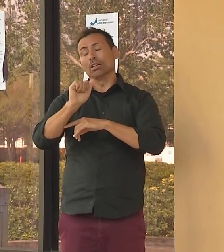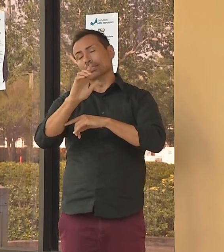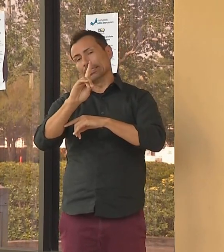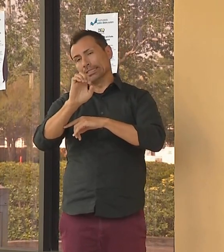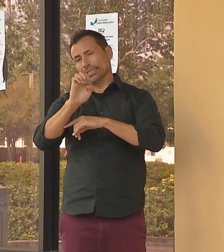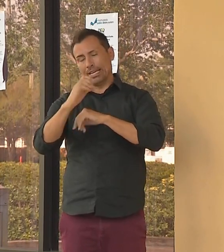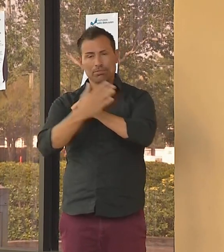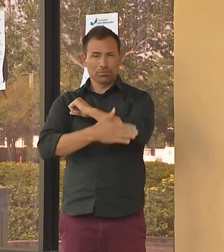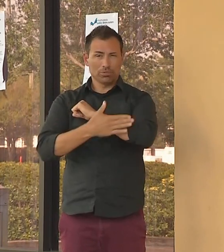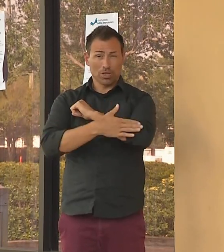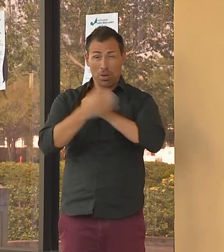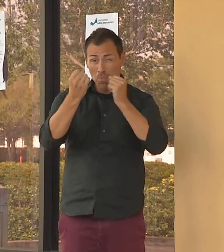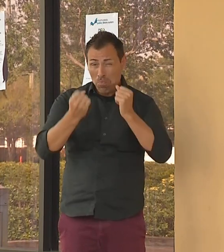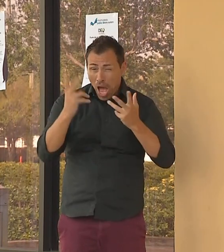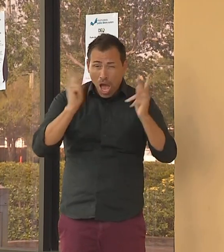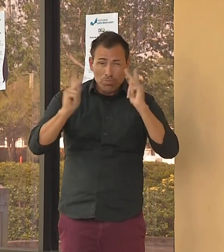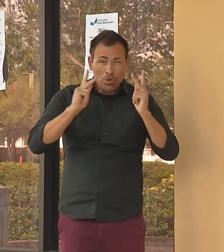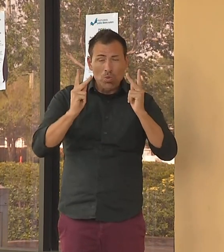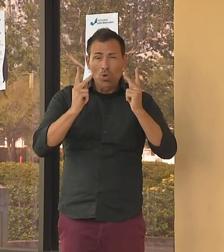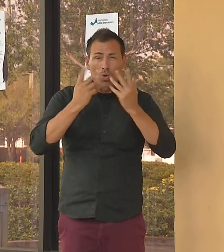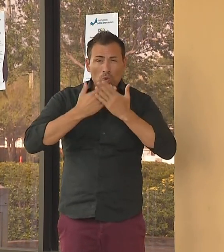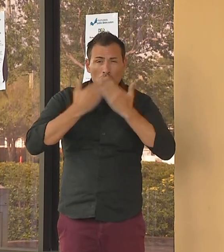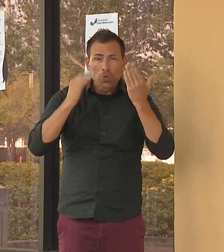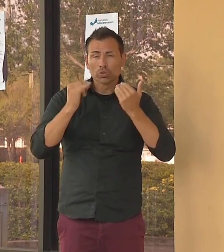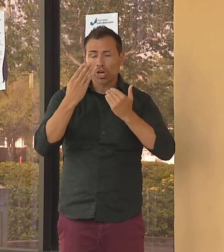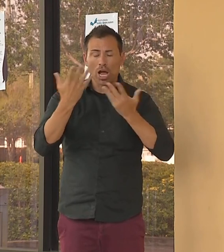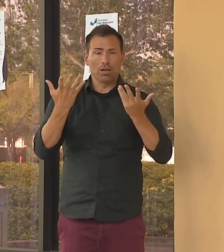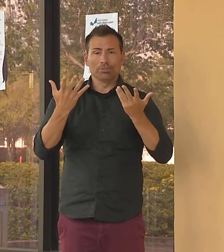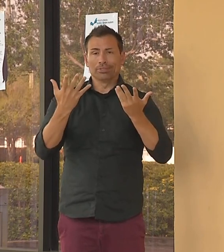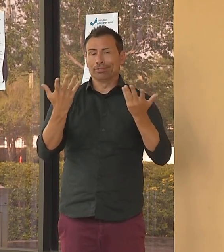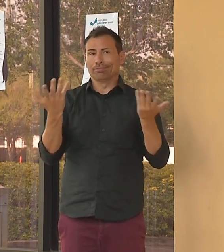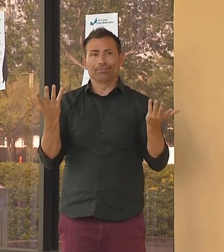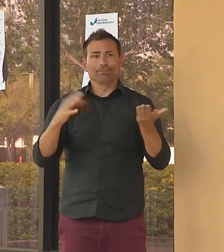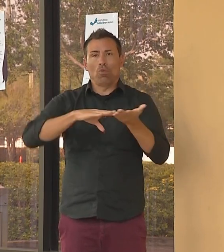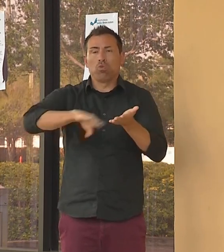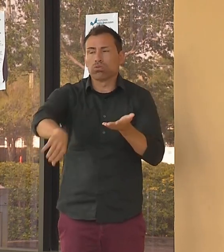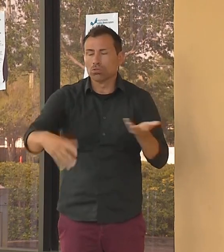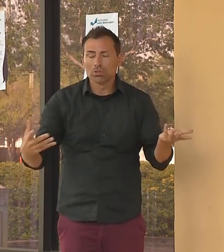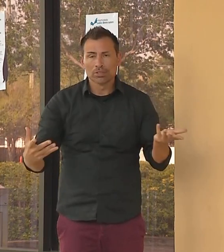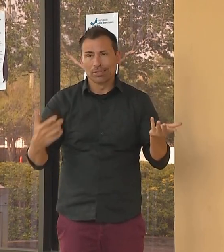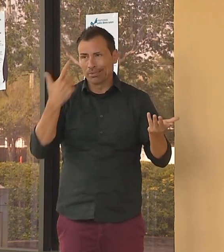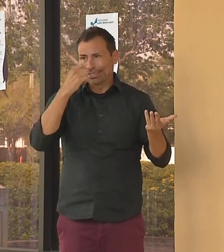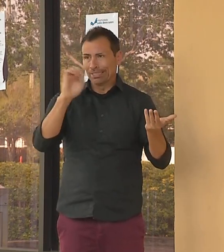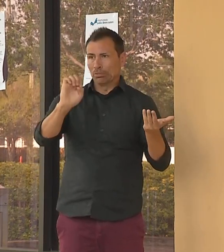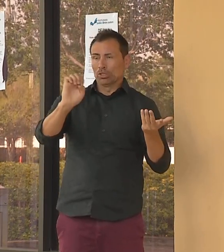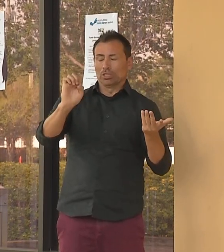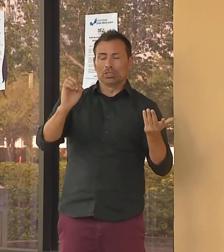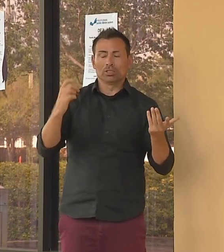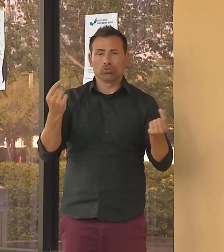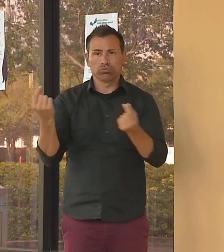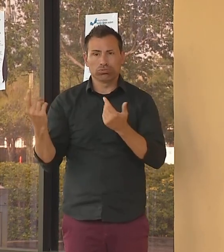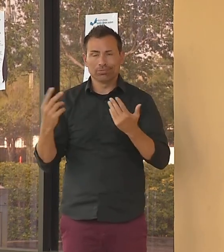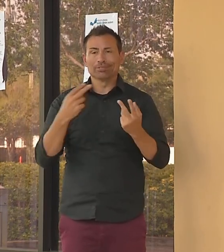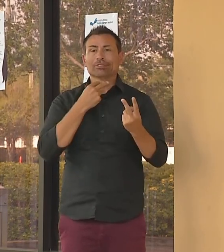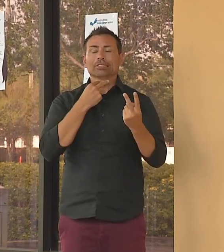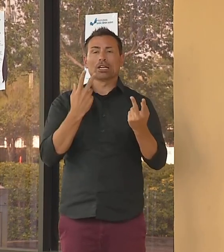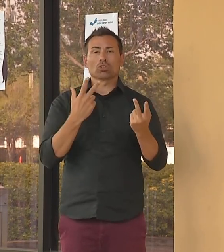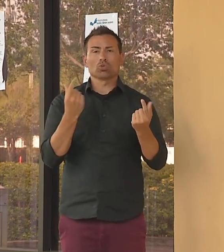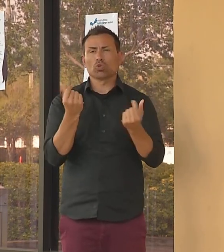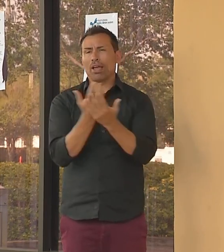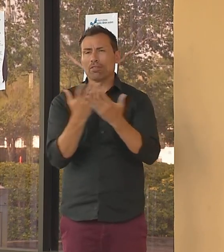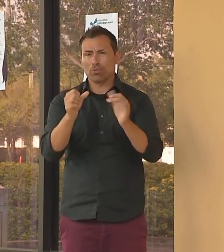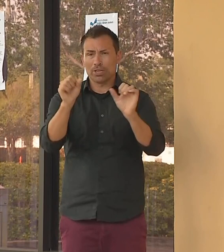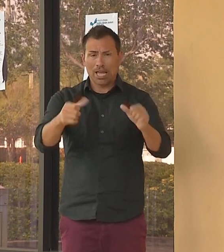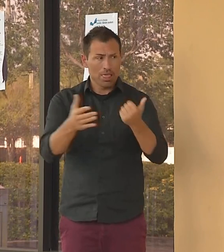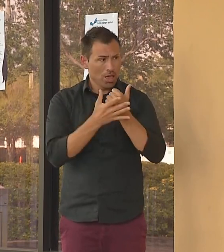due to this health emergency, so we're doing everything in our power to help workers. This library is one of 26 in our